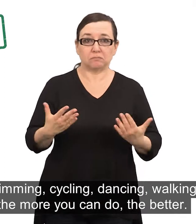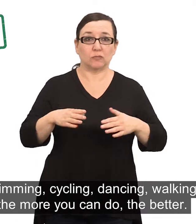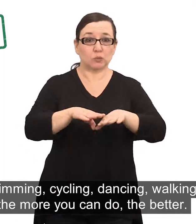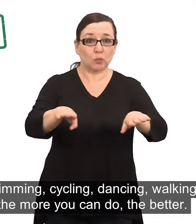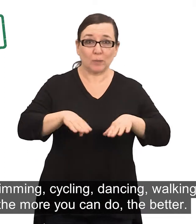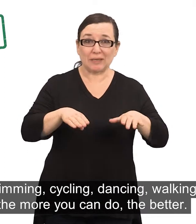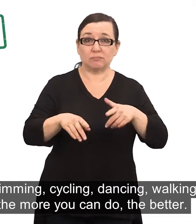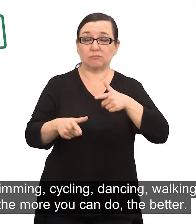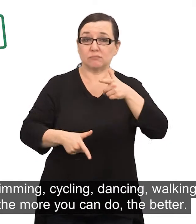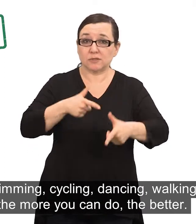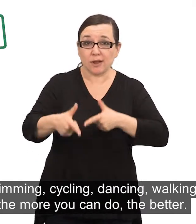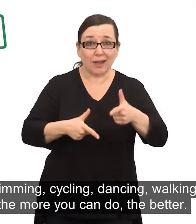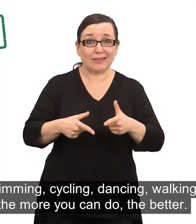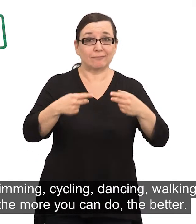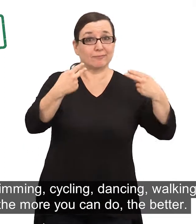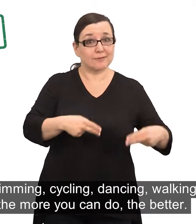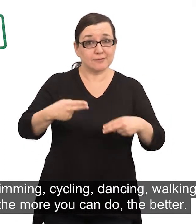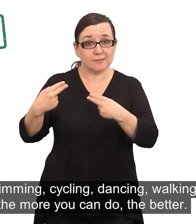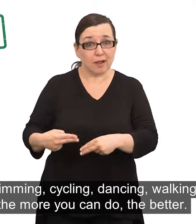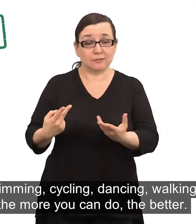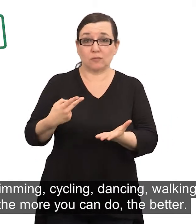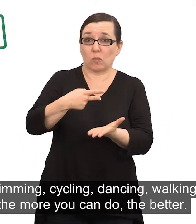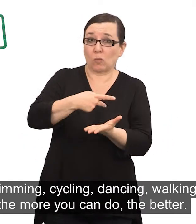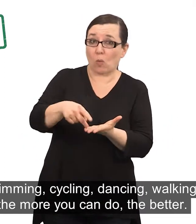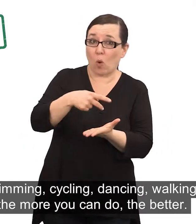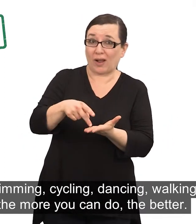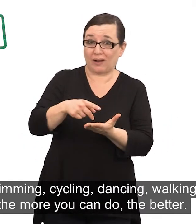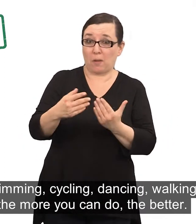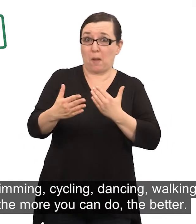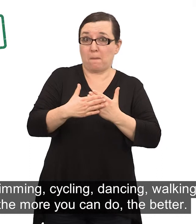Swimming, cycling, dancing, walking... The more you can do, the better.